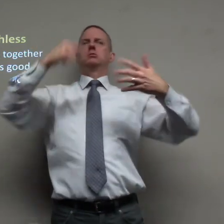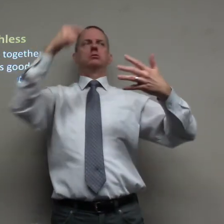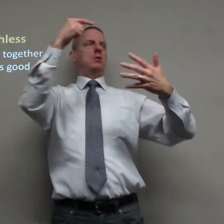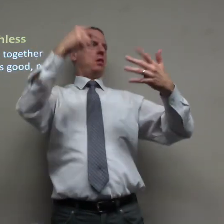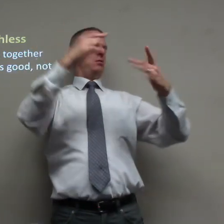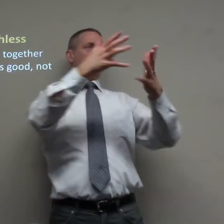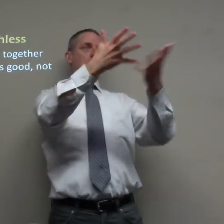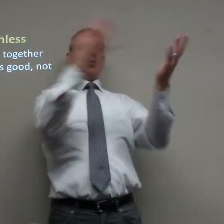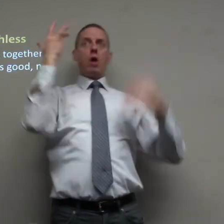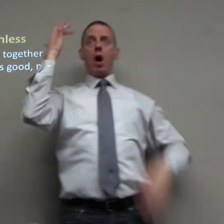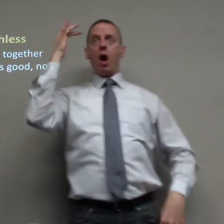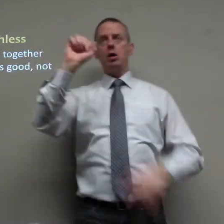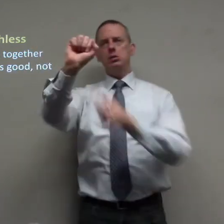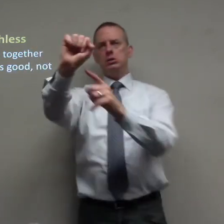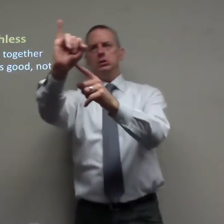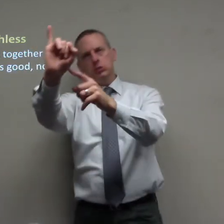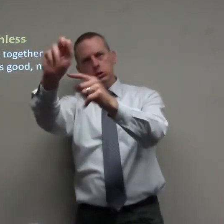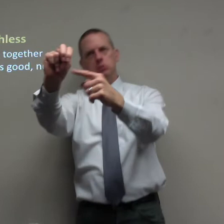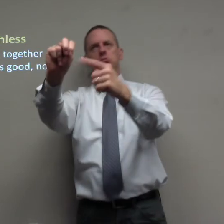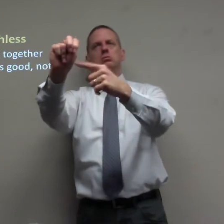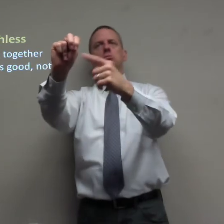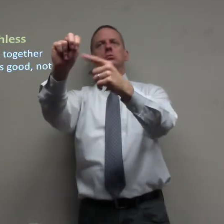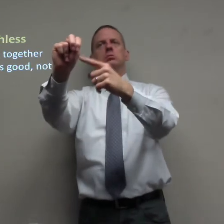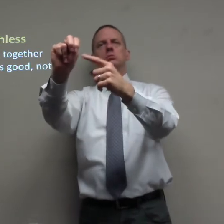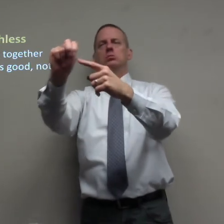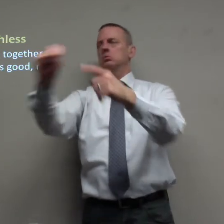and their name is glorified because of sin